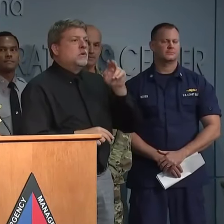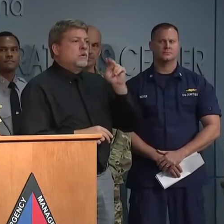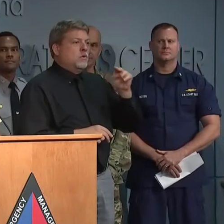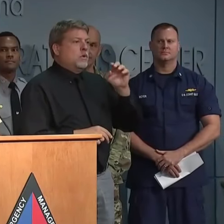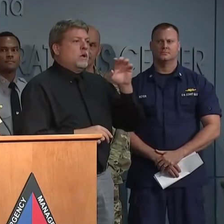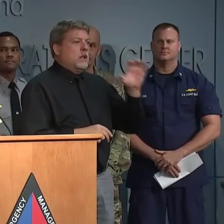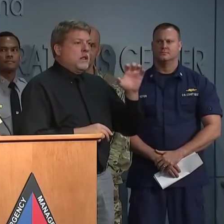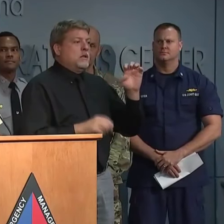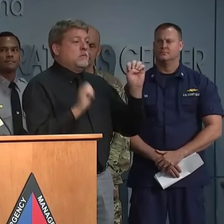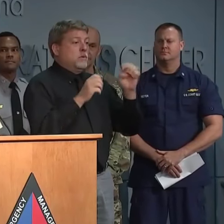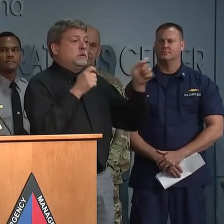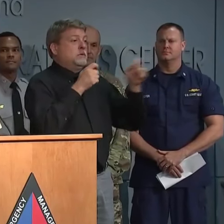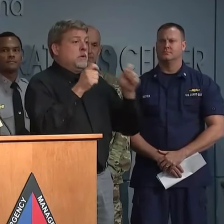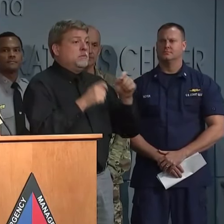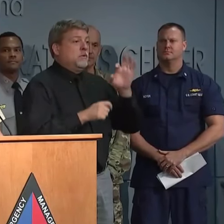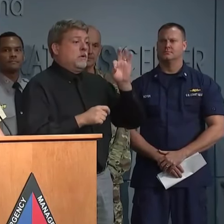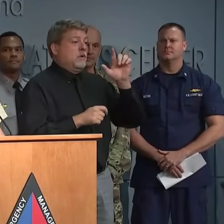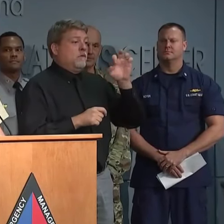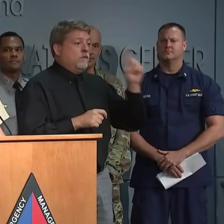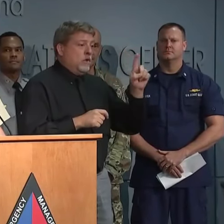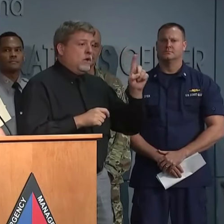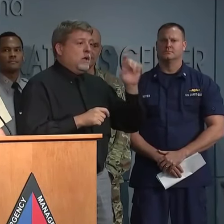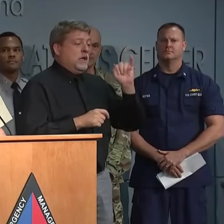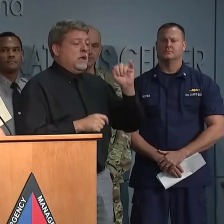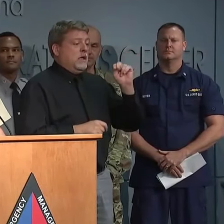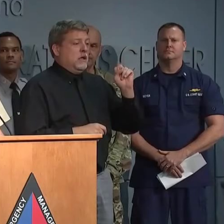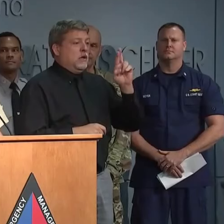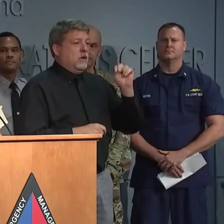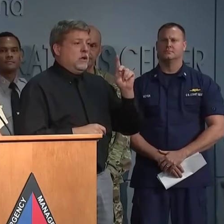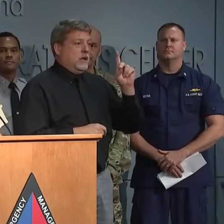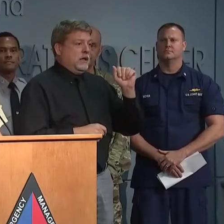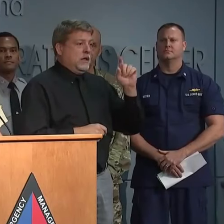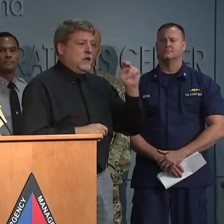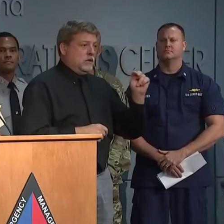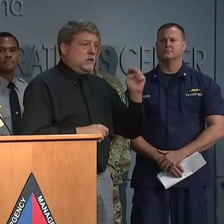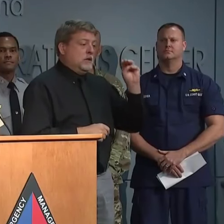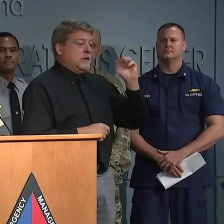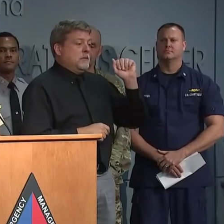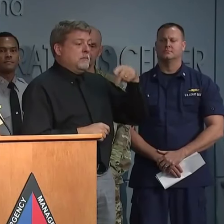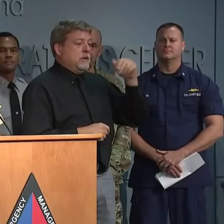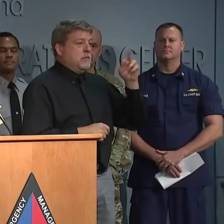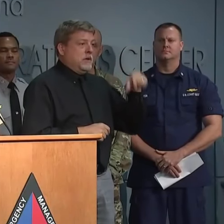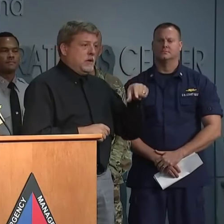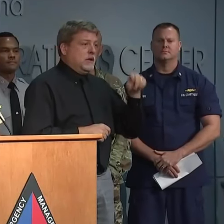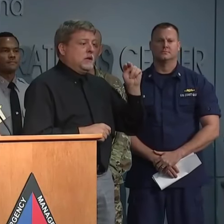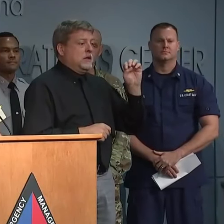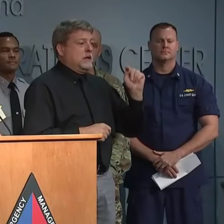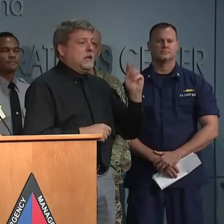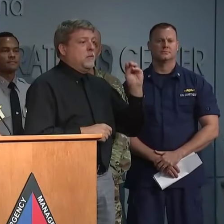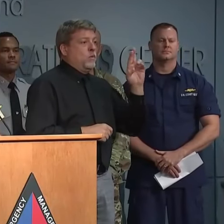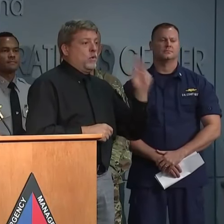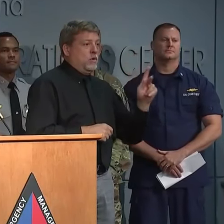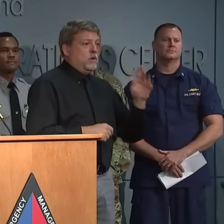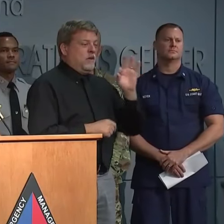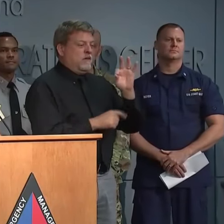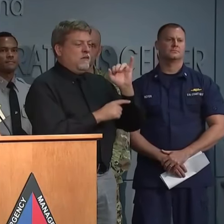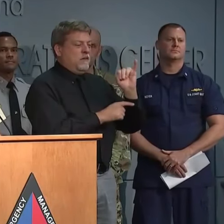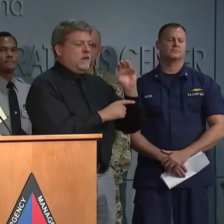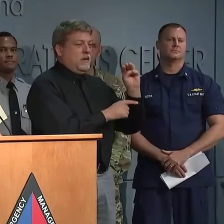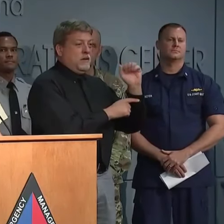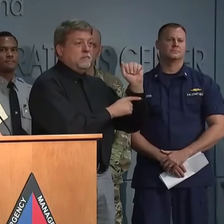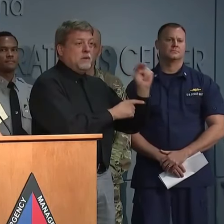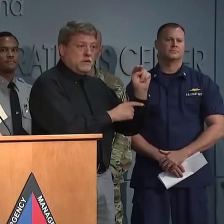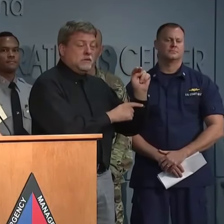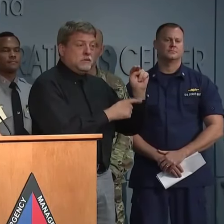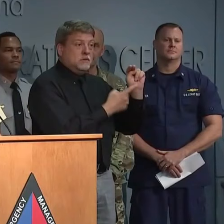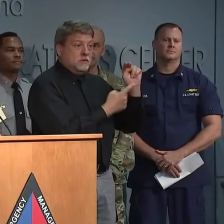Mapping and Alert Network, known as FIMAN, to ensure you are aware of potential flooding in your area. You